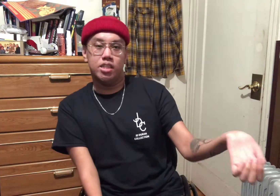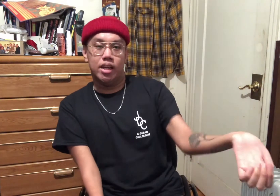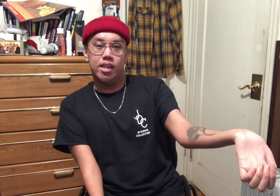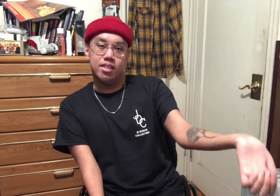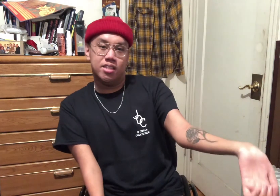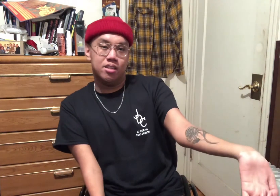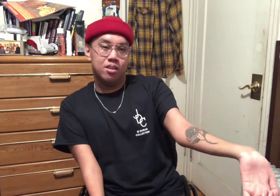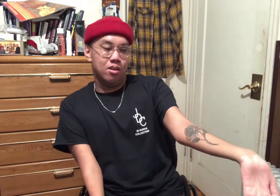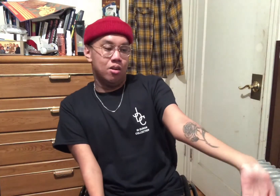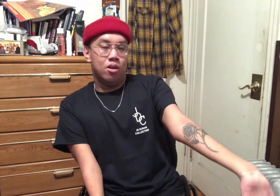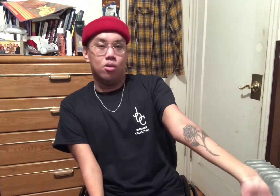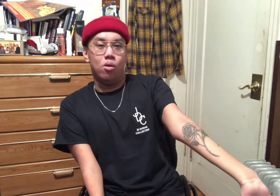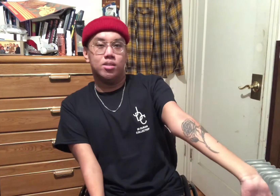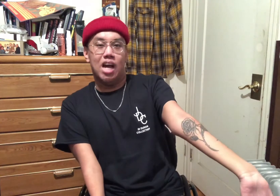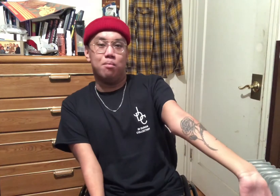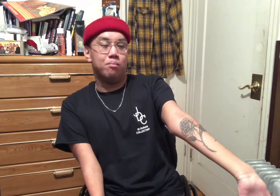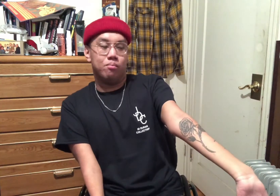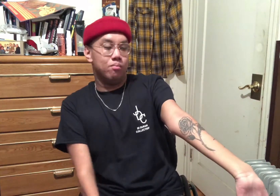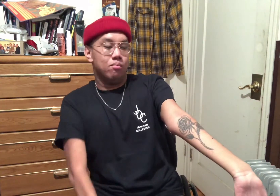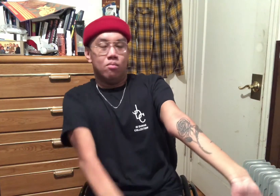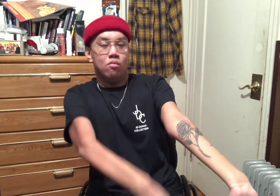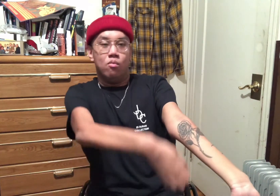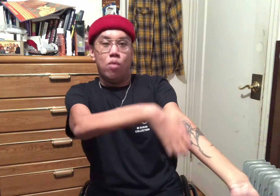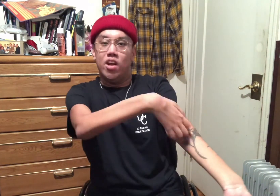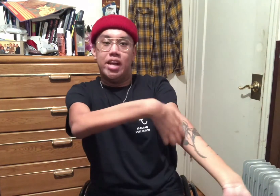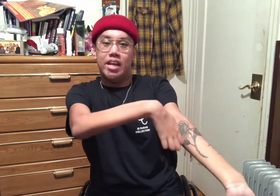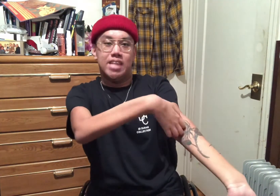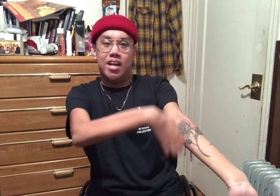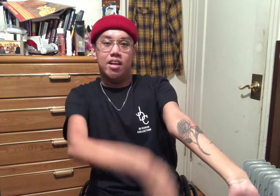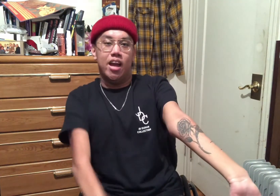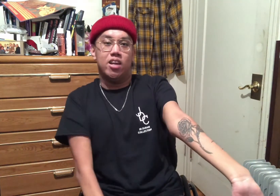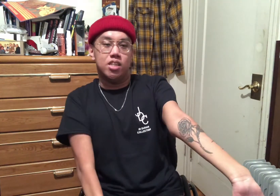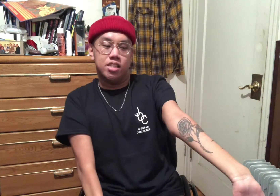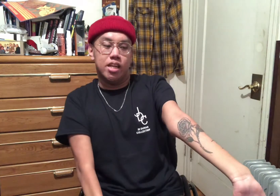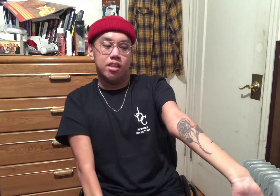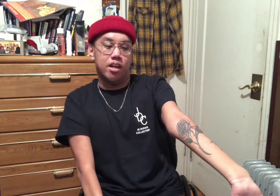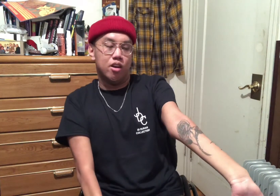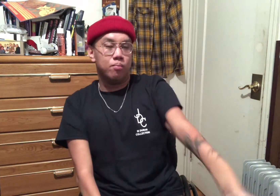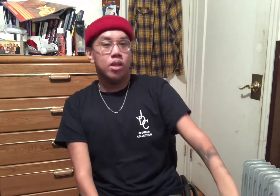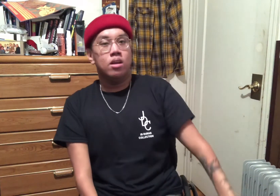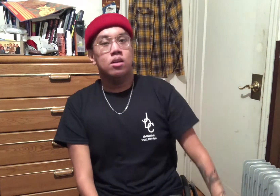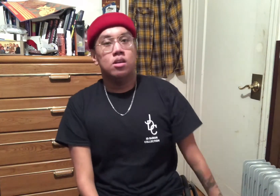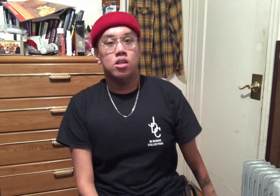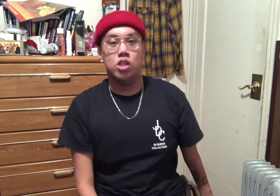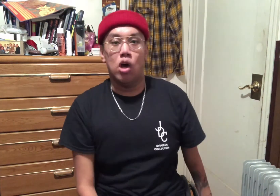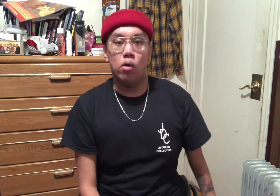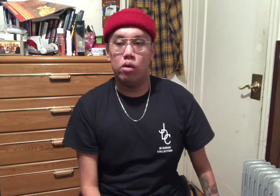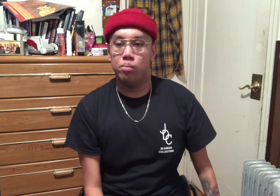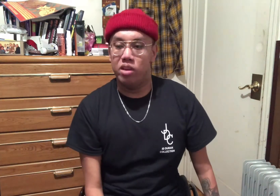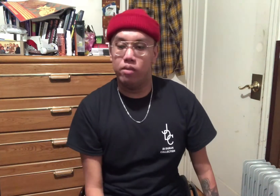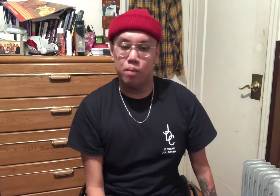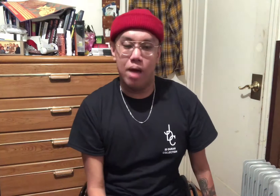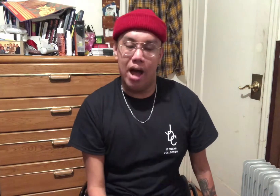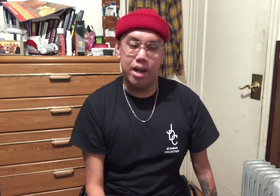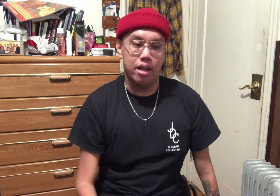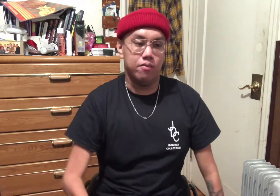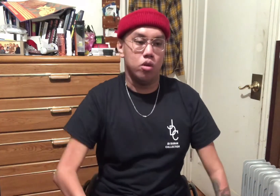like this, the whole time, while you're getting tatted, and you're just sitting there. So it would be really bad if you,